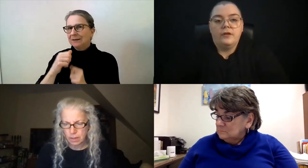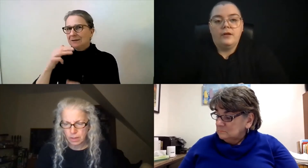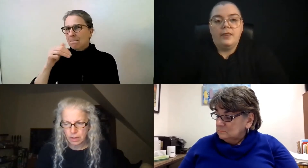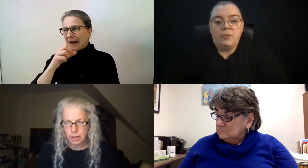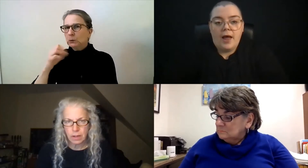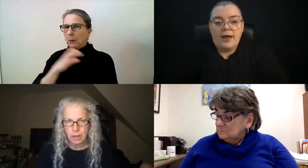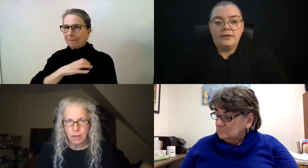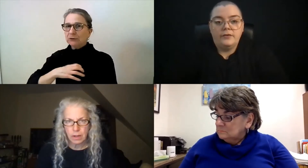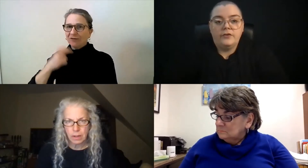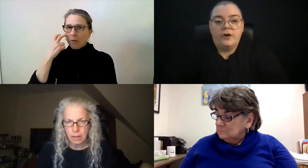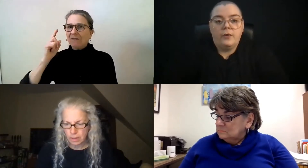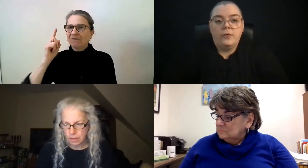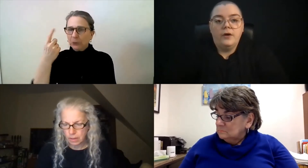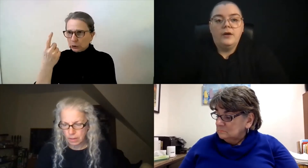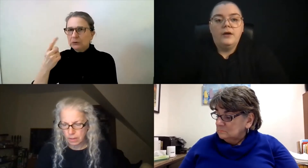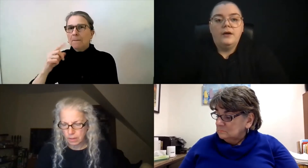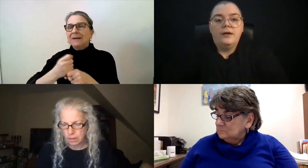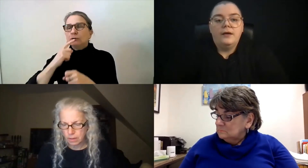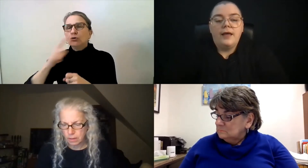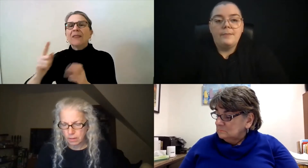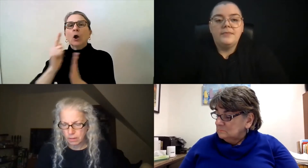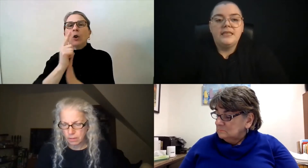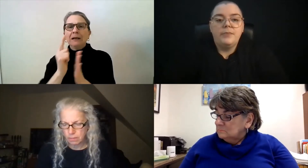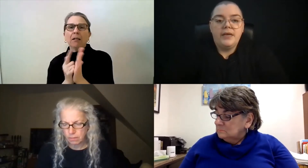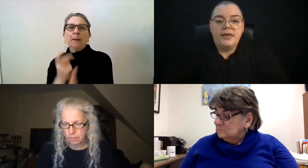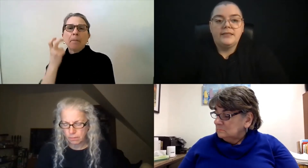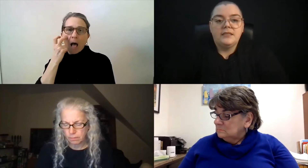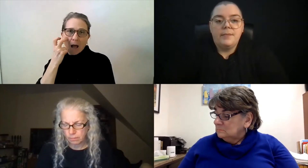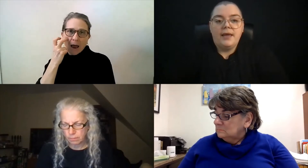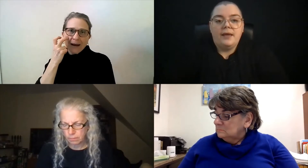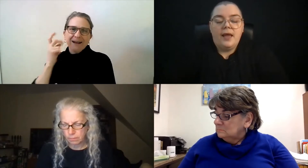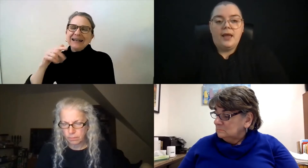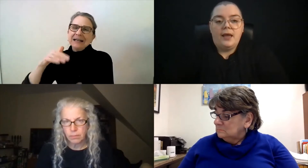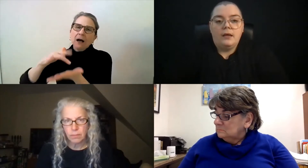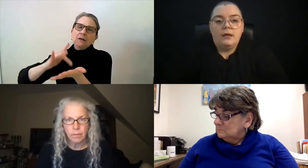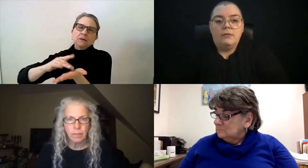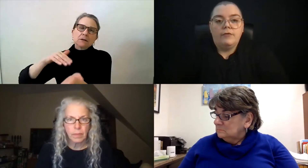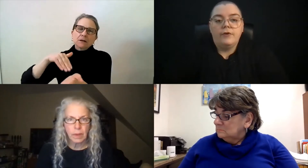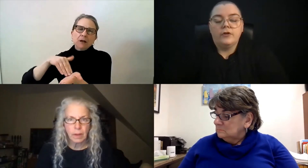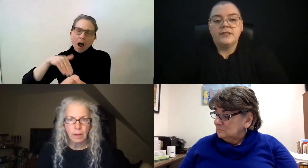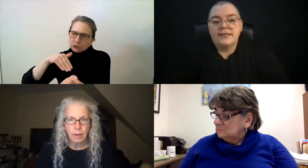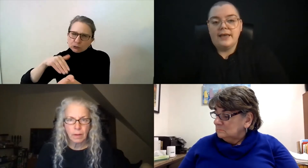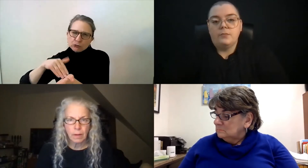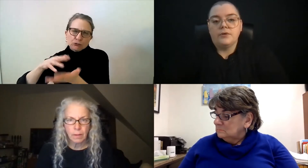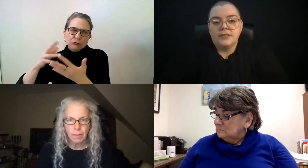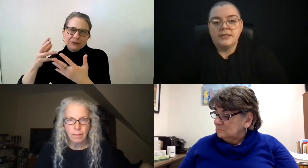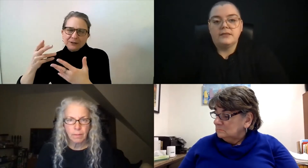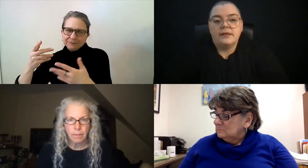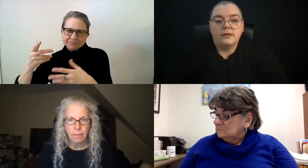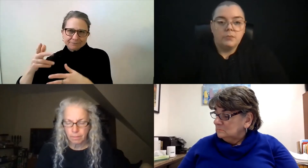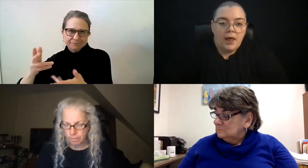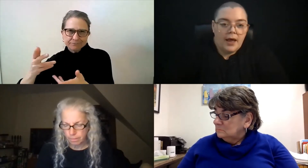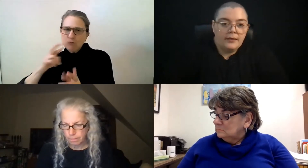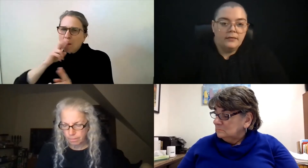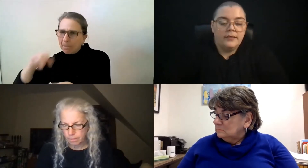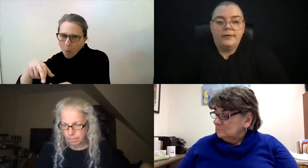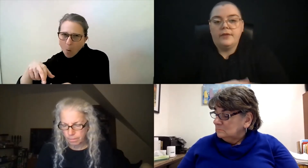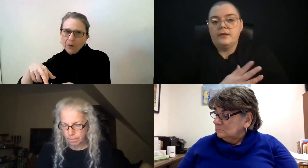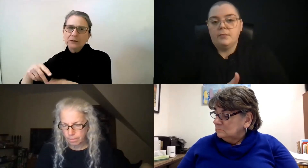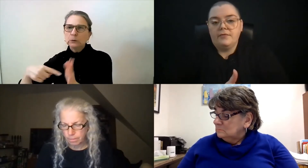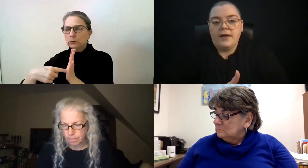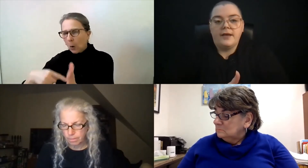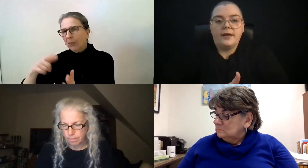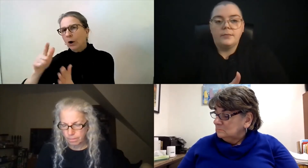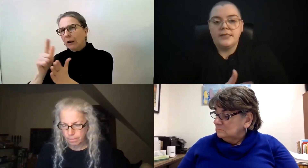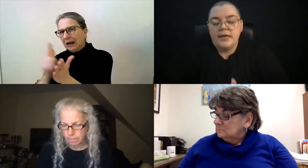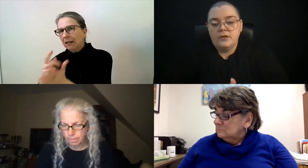on the Blind. So MCB needs to make a referral to say the person is legally blind, know, they